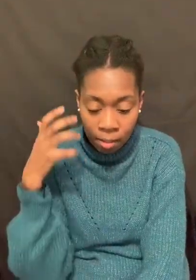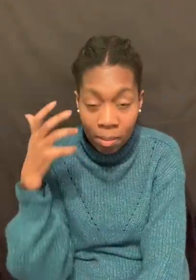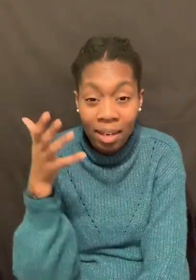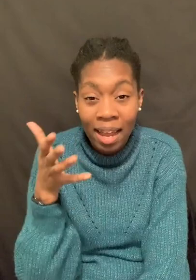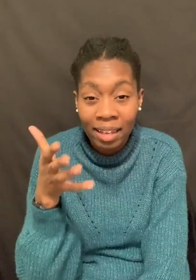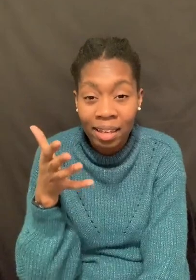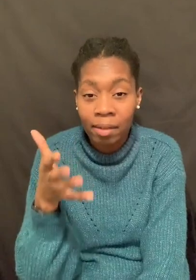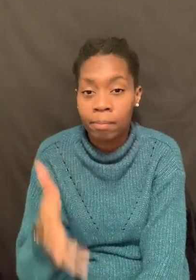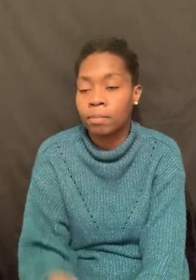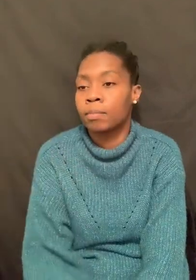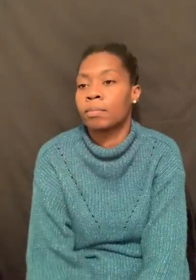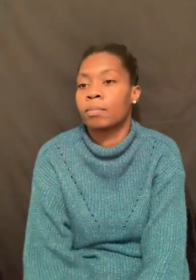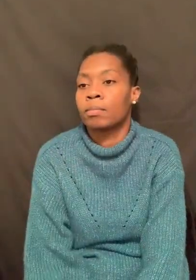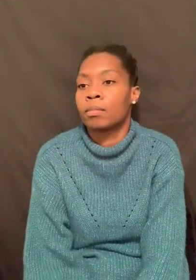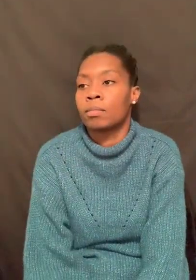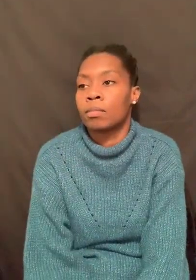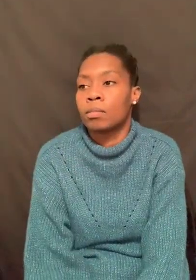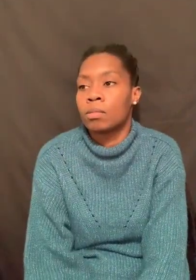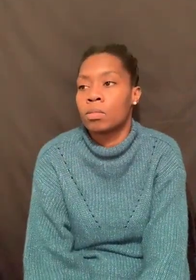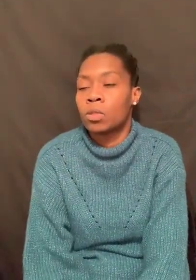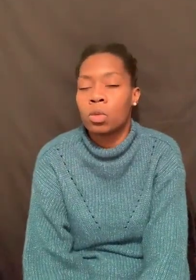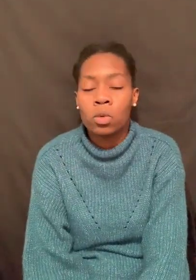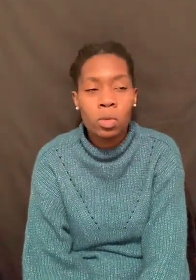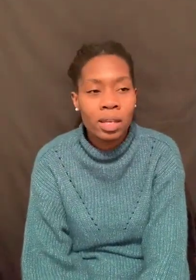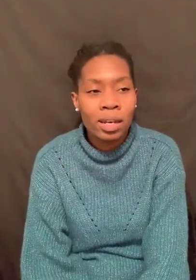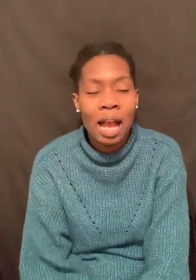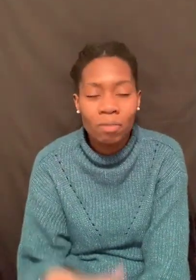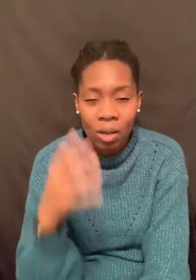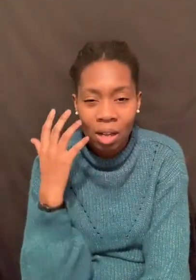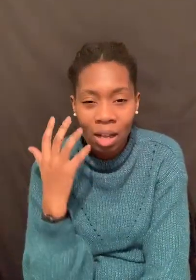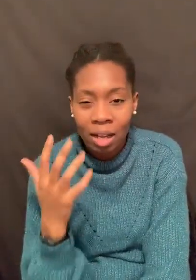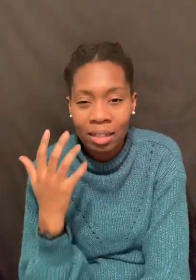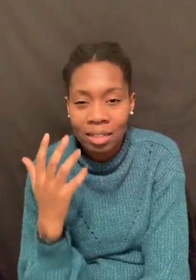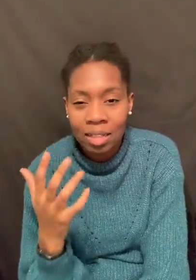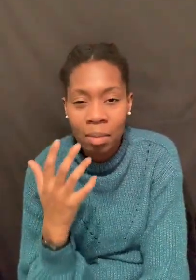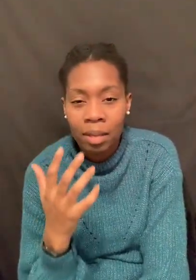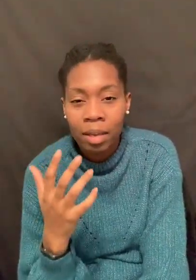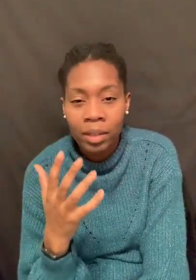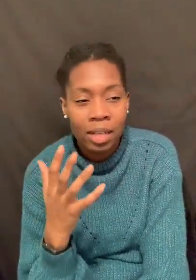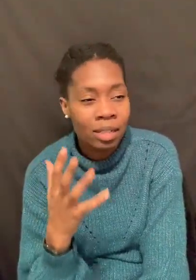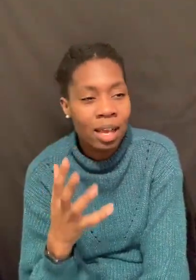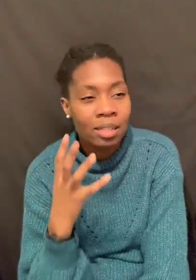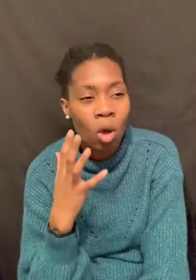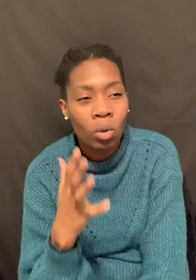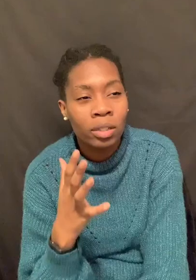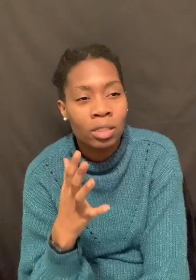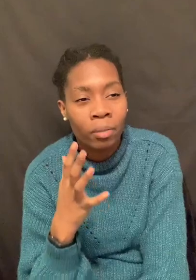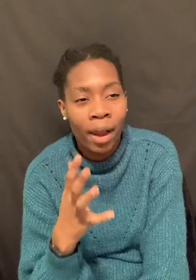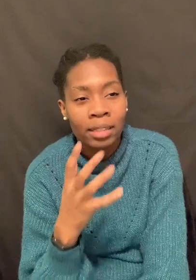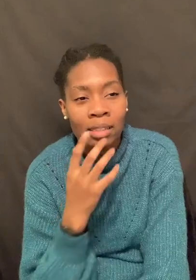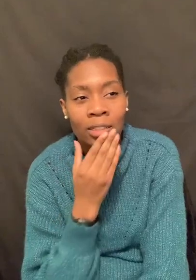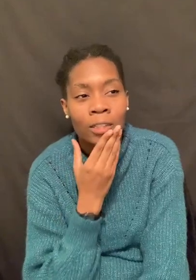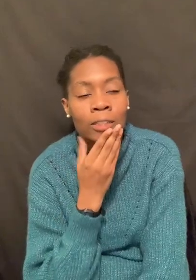be like him. So you can have the same language as he has, holiness, righteousness,